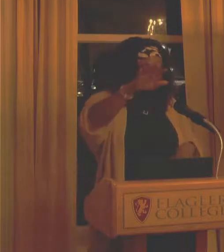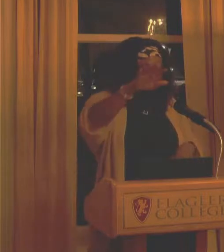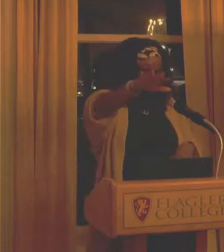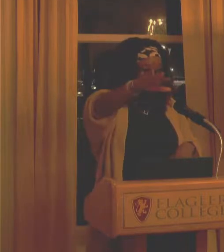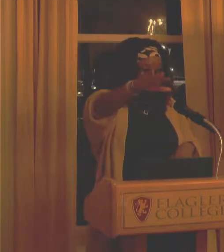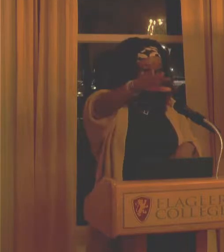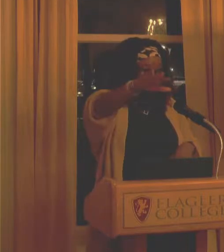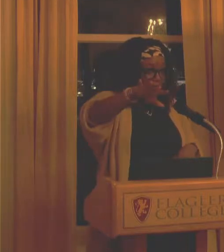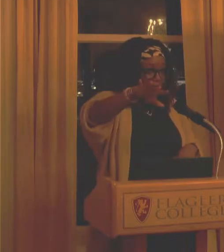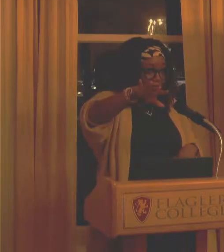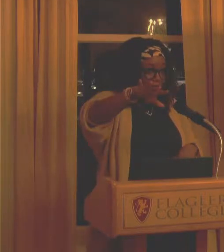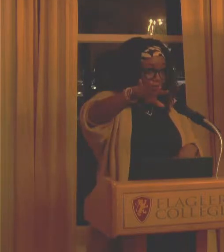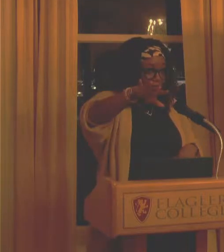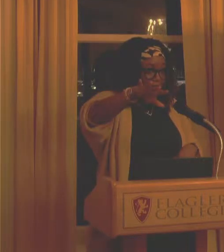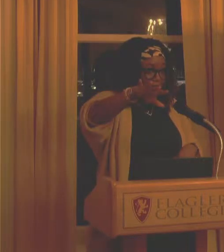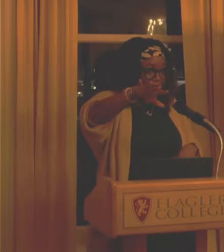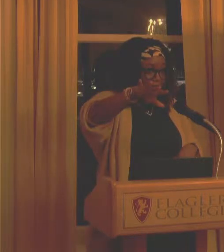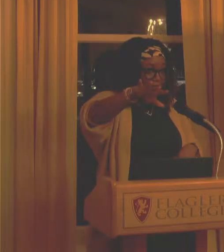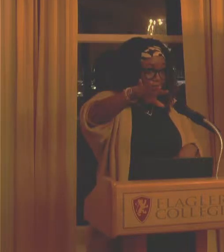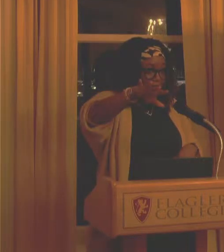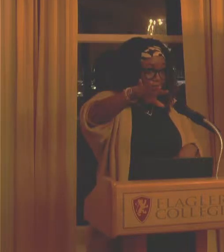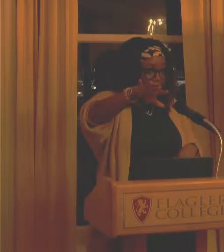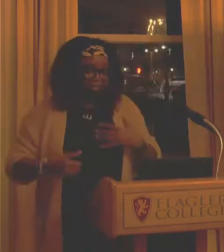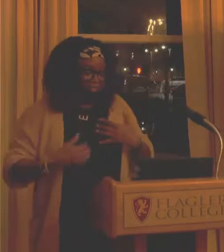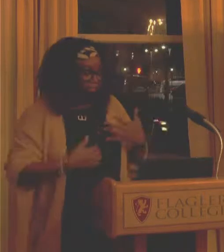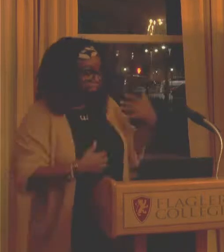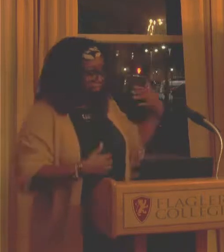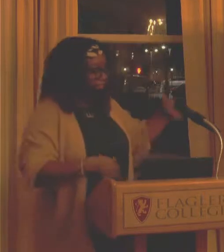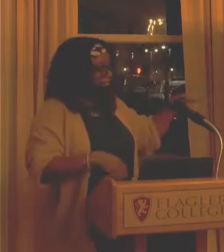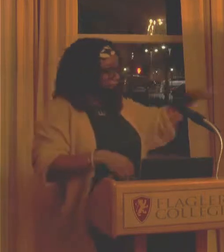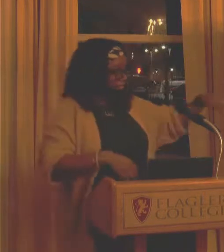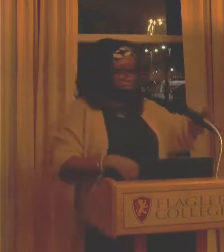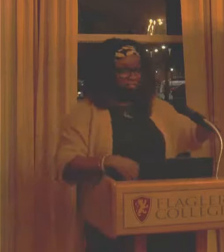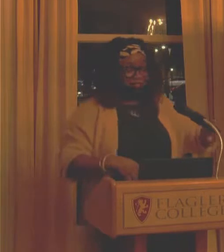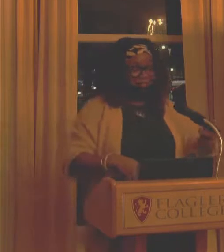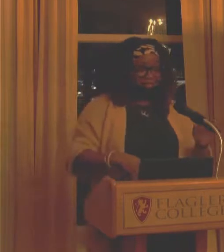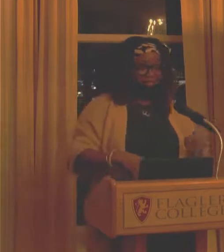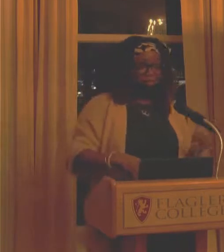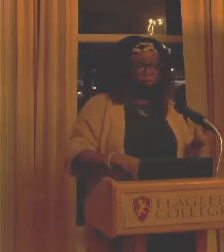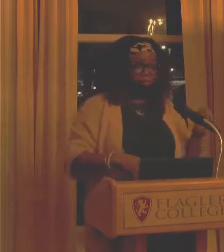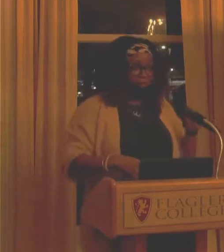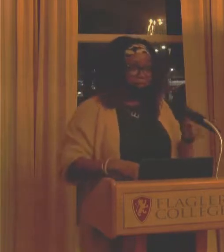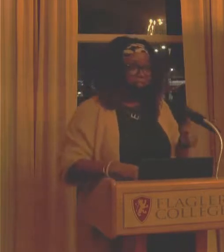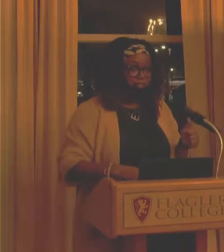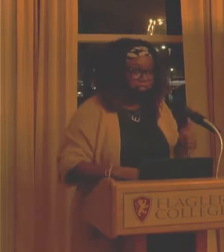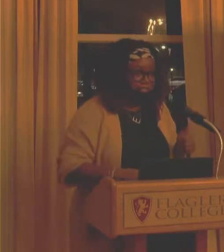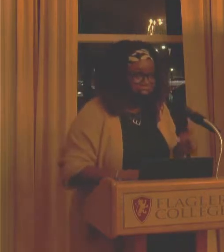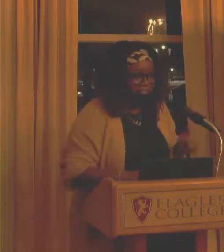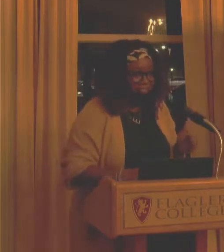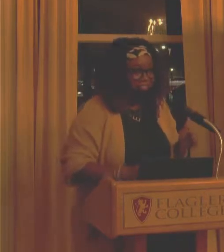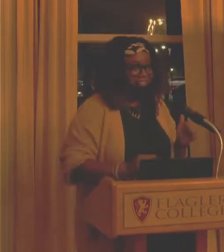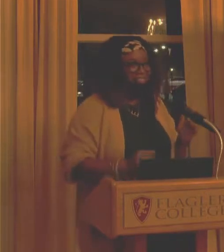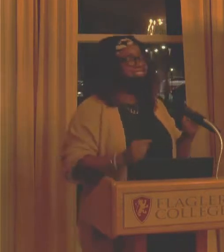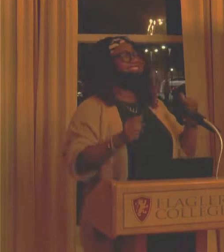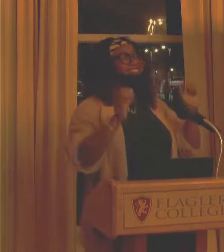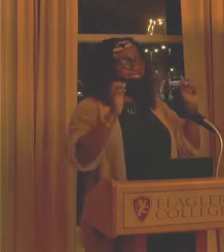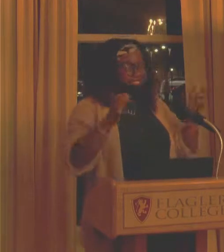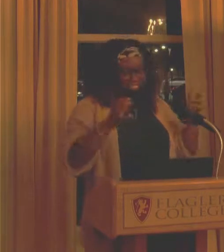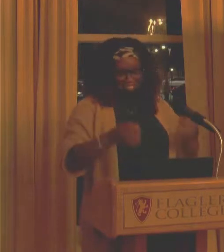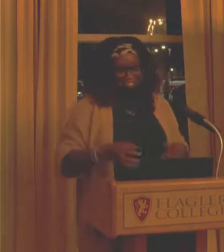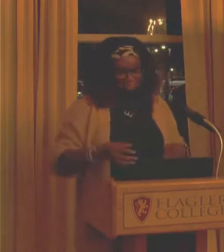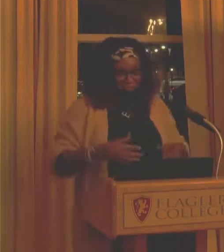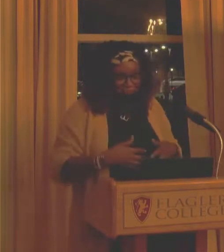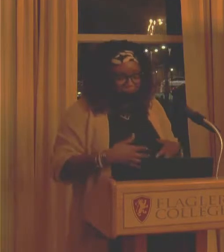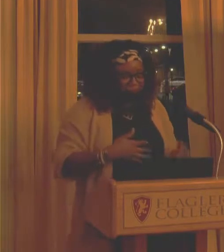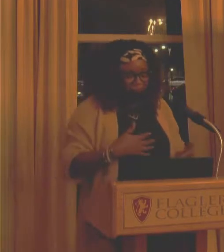Y'all know who Outkast is? Okay. Because my students at Jams didn't know who P. Diddy was. I like,